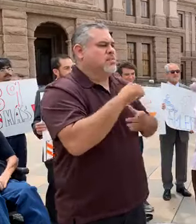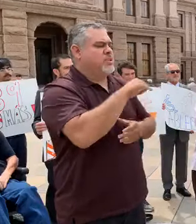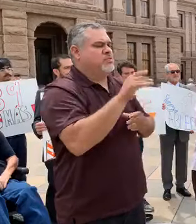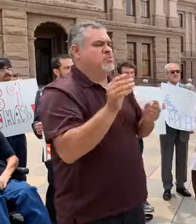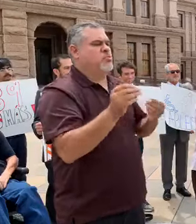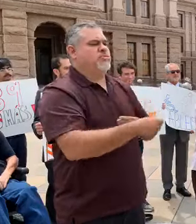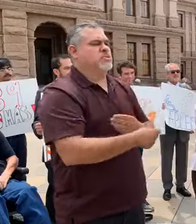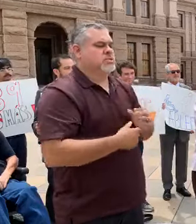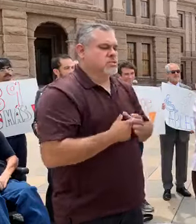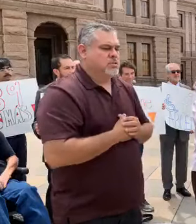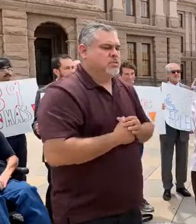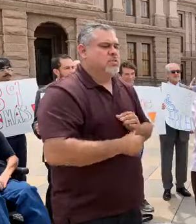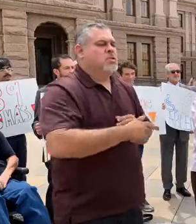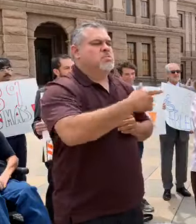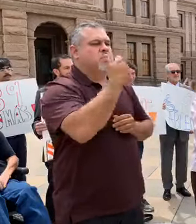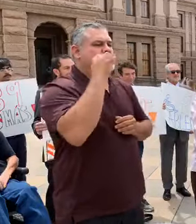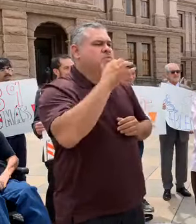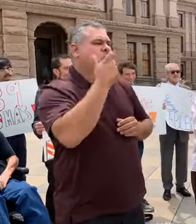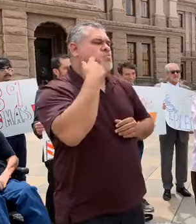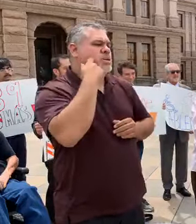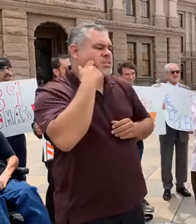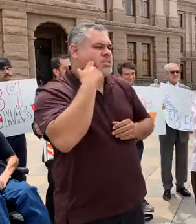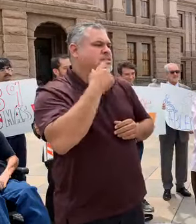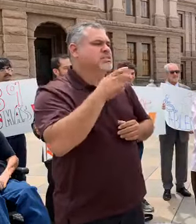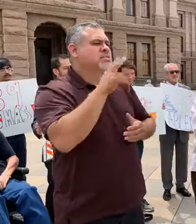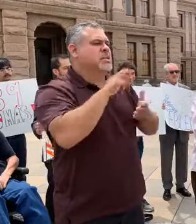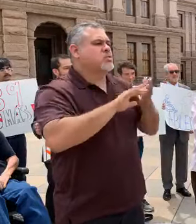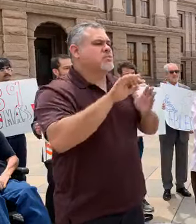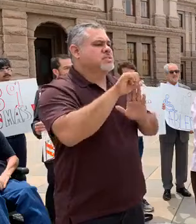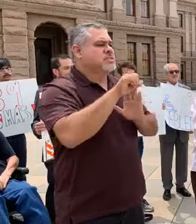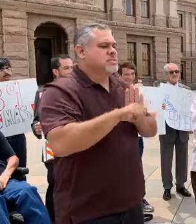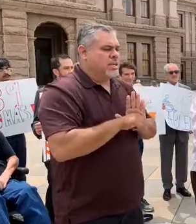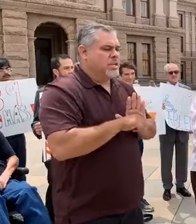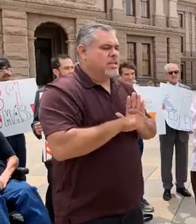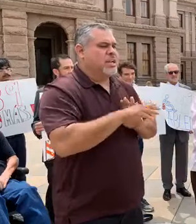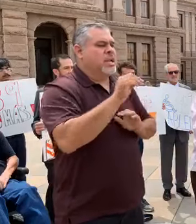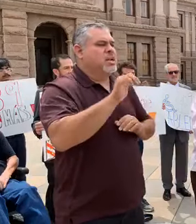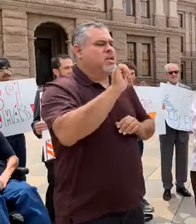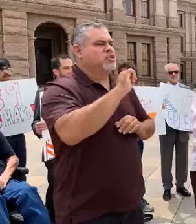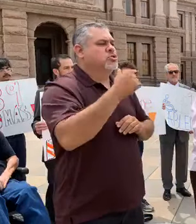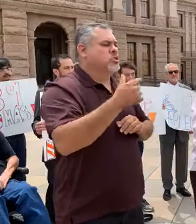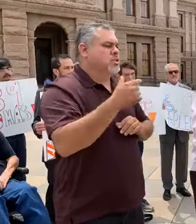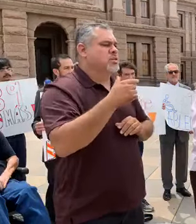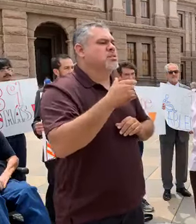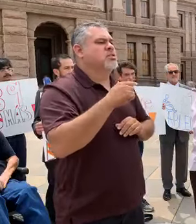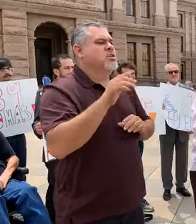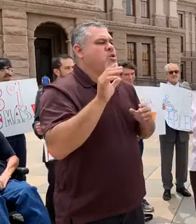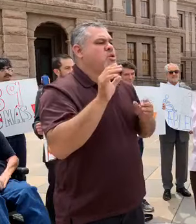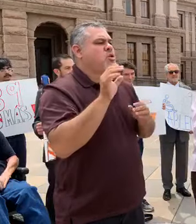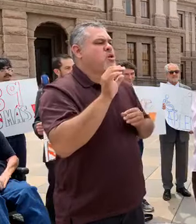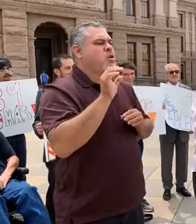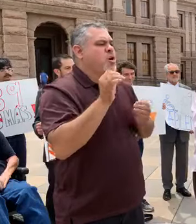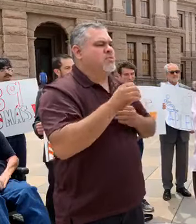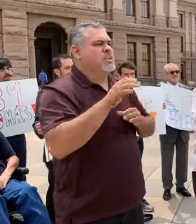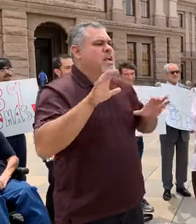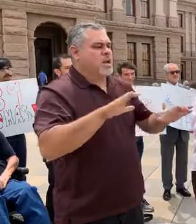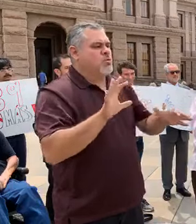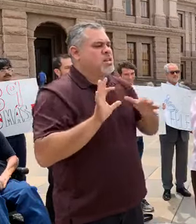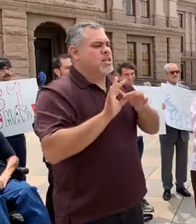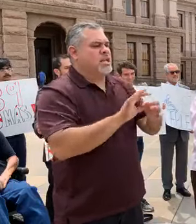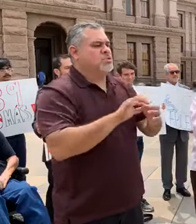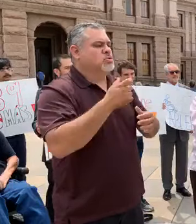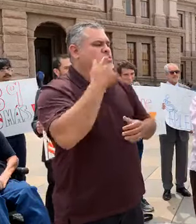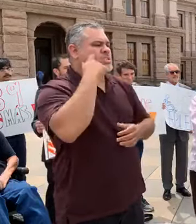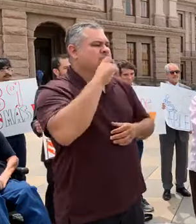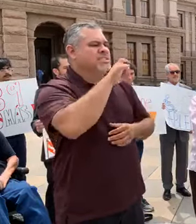office due to the recent Secretary of State and Attorney General's office actions related to the recent Texas